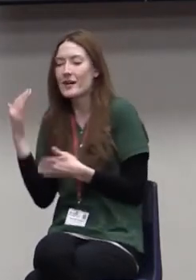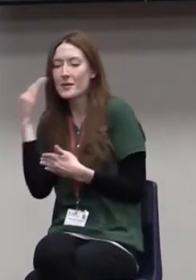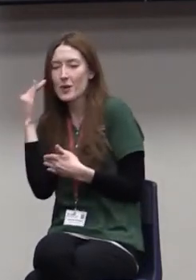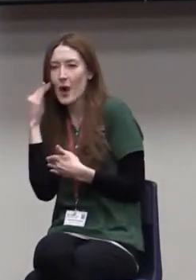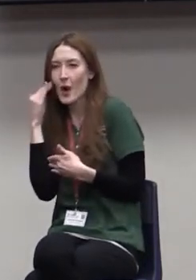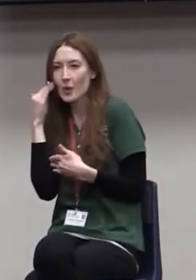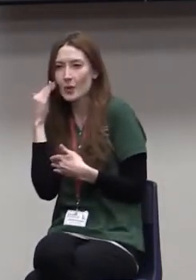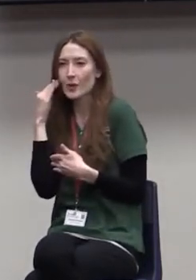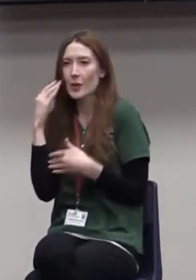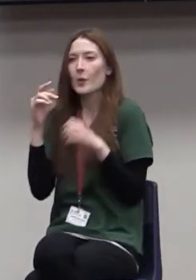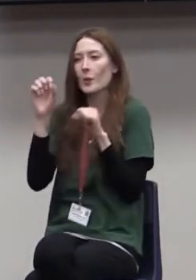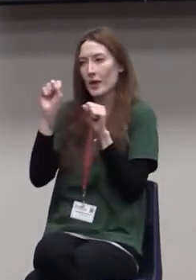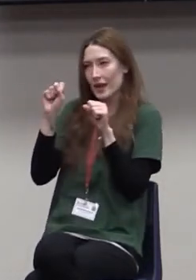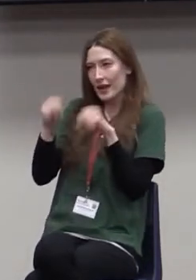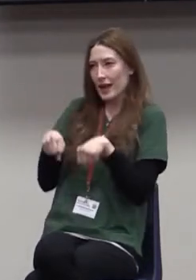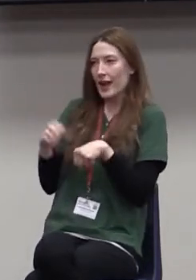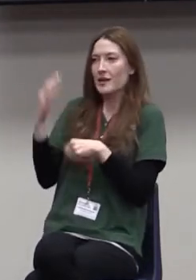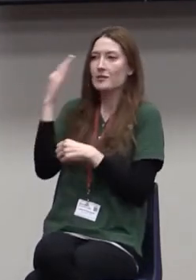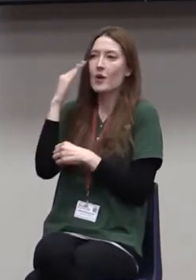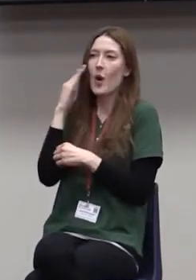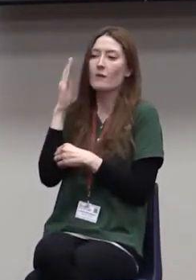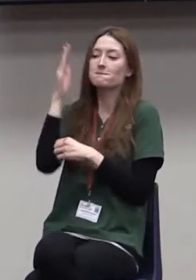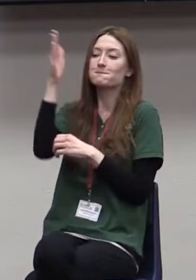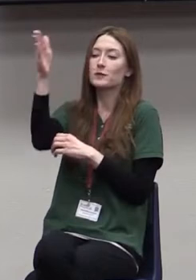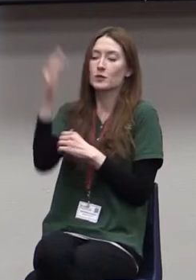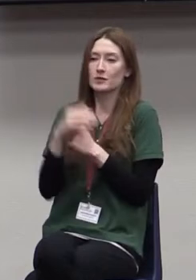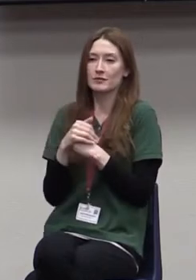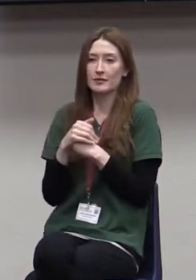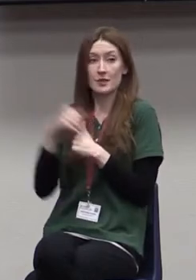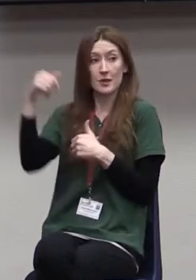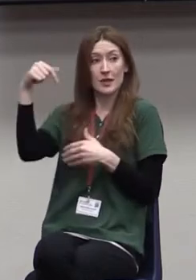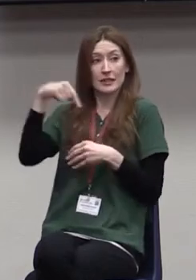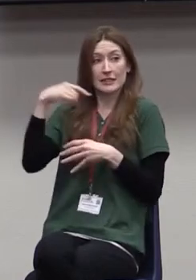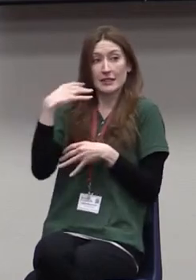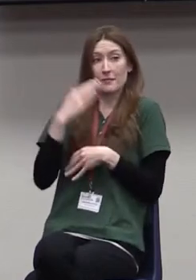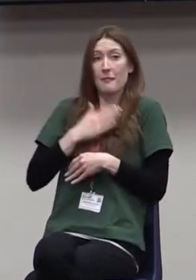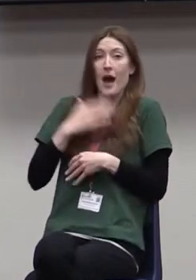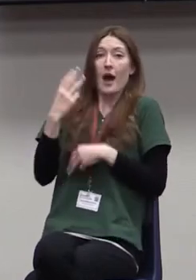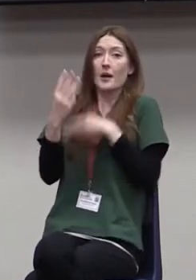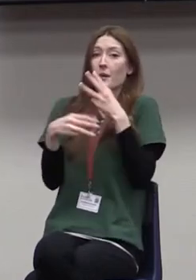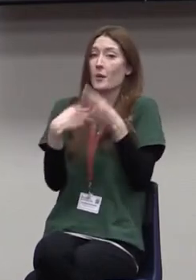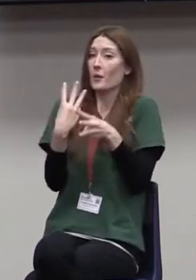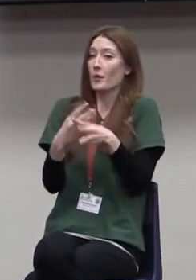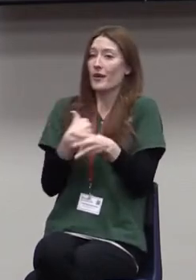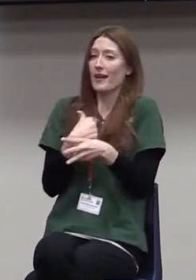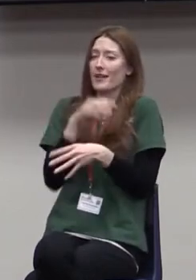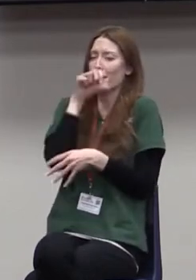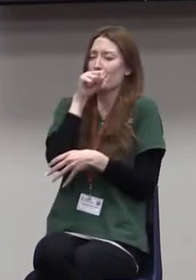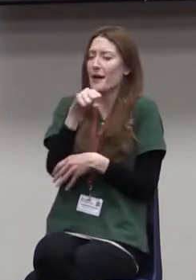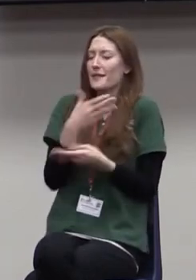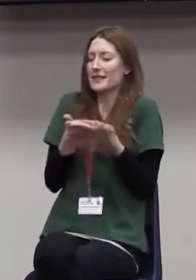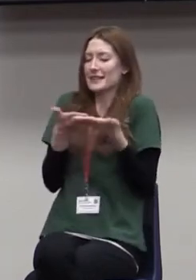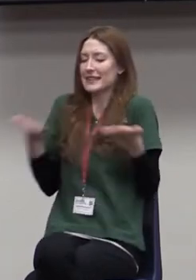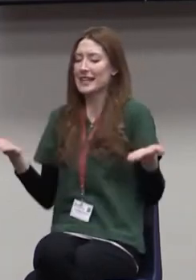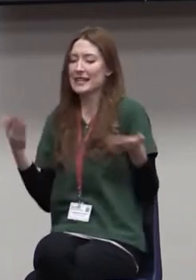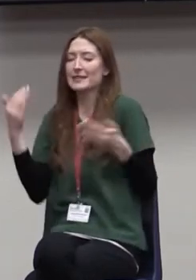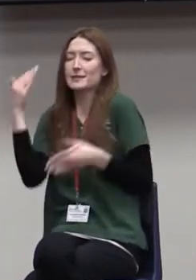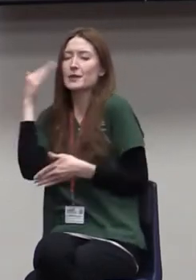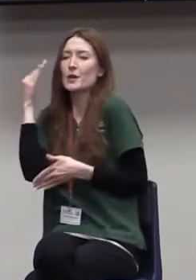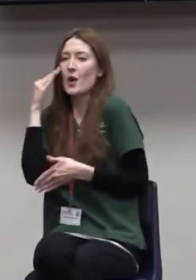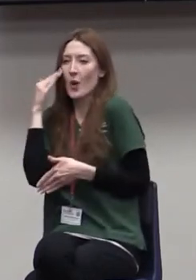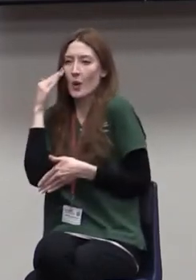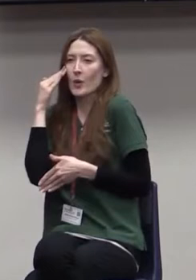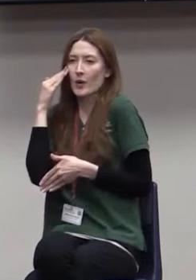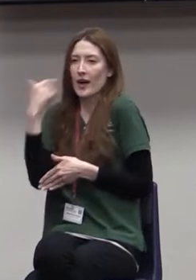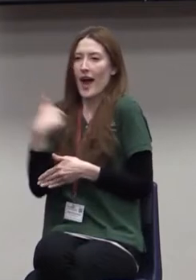predictable. Now, let me tell you, this is my world. I love things to be familiar and I love them to be predictable.